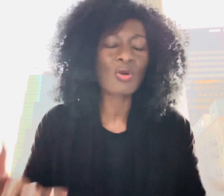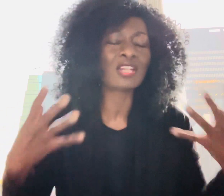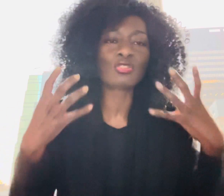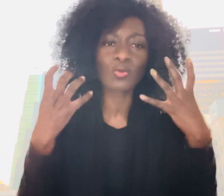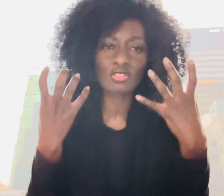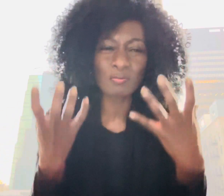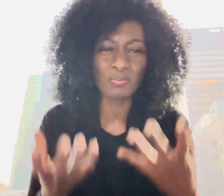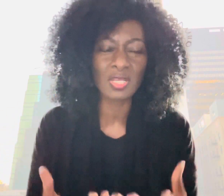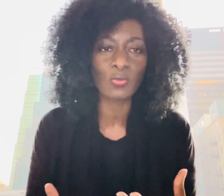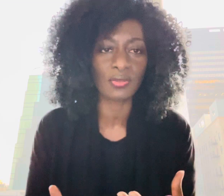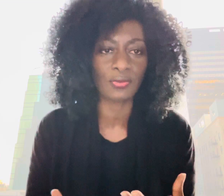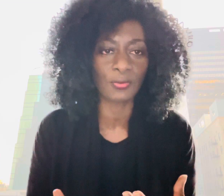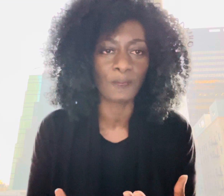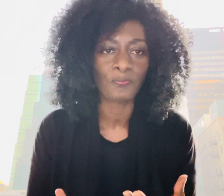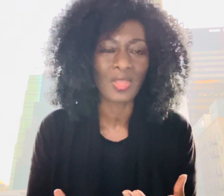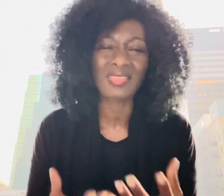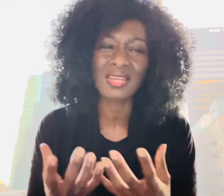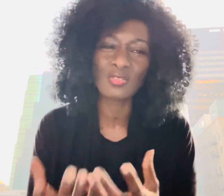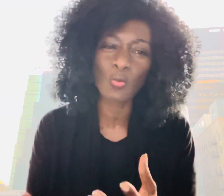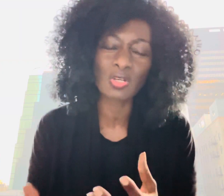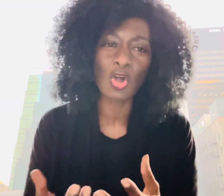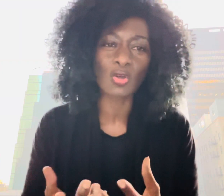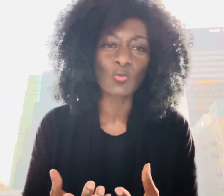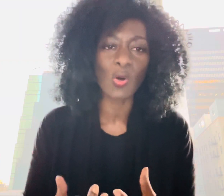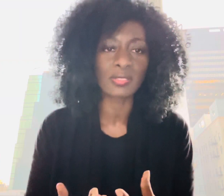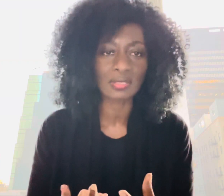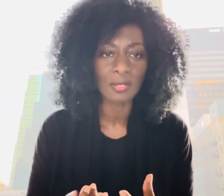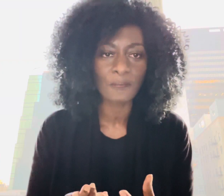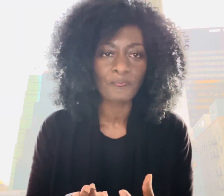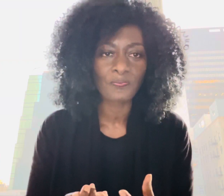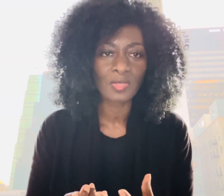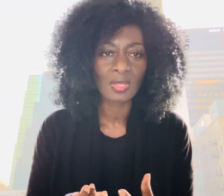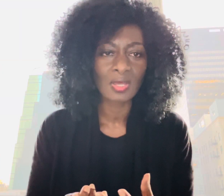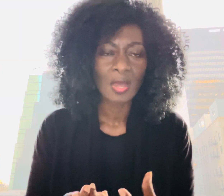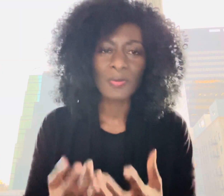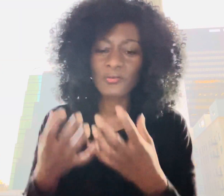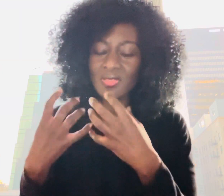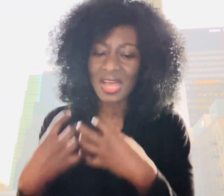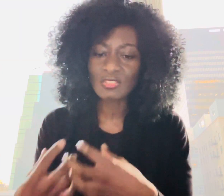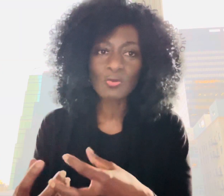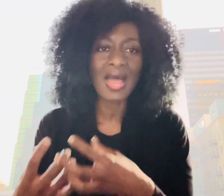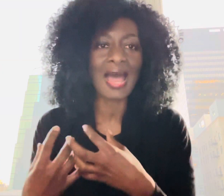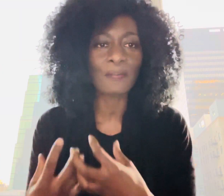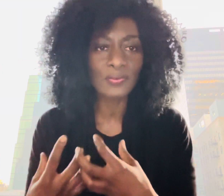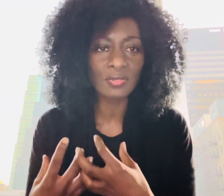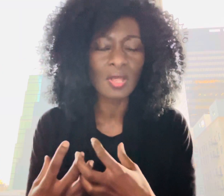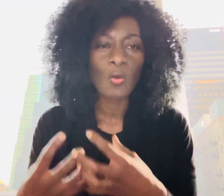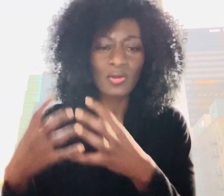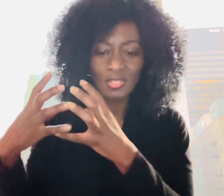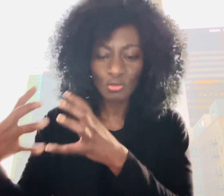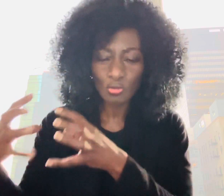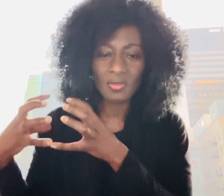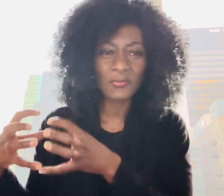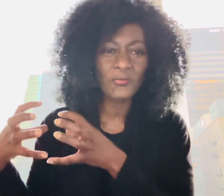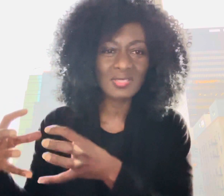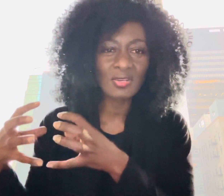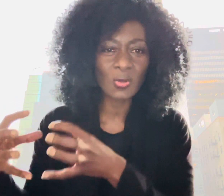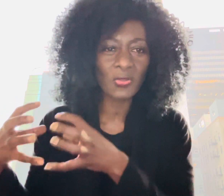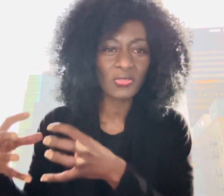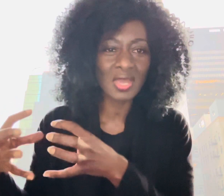I just want to be with you and that is what God wants but for that to happen we need to do the physical things